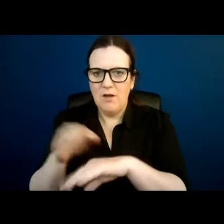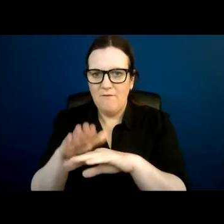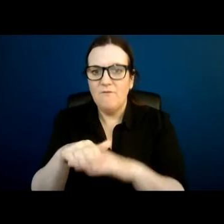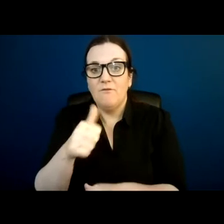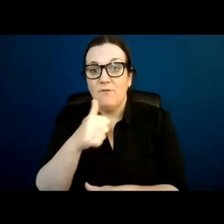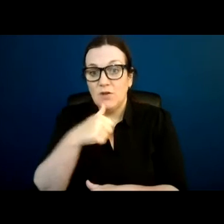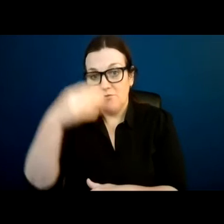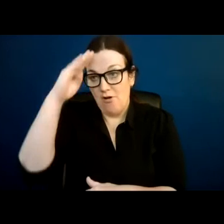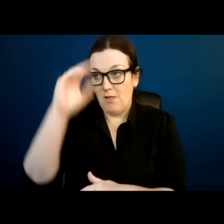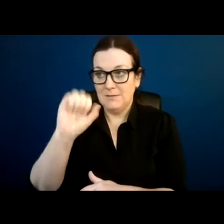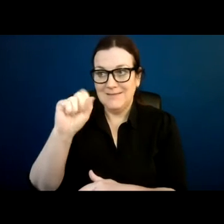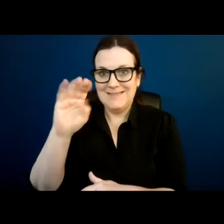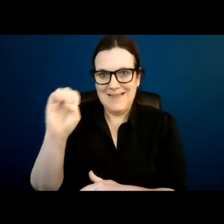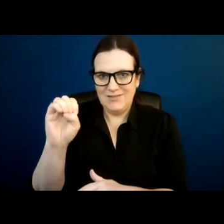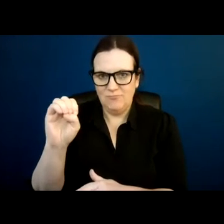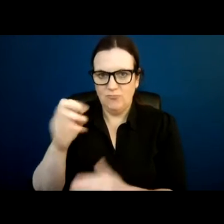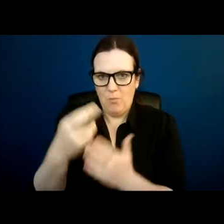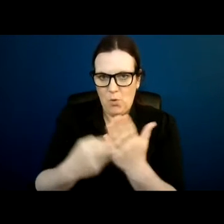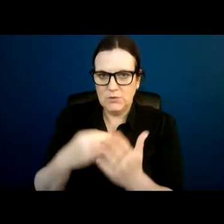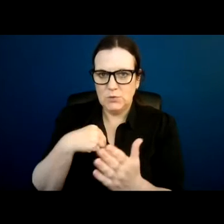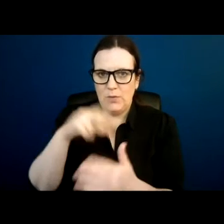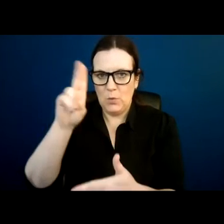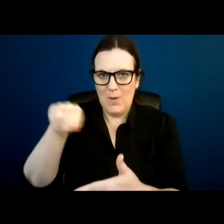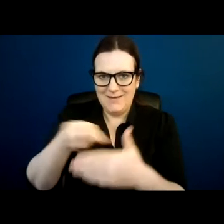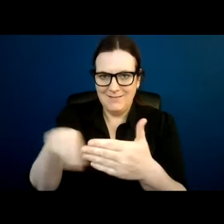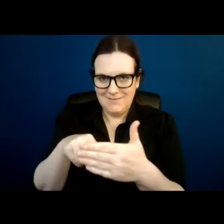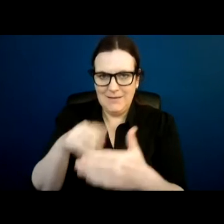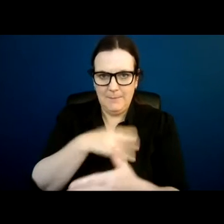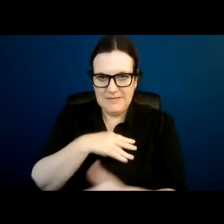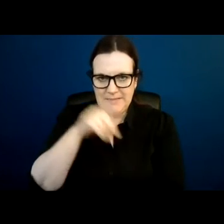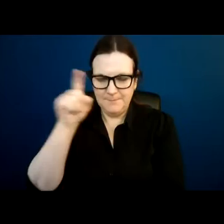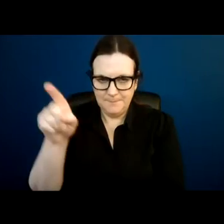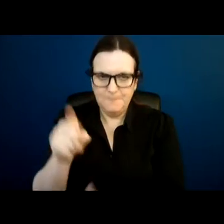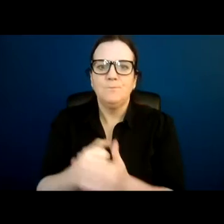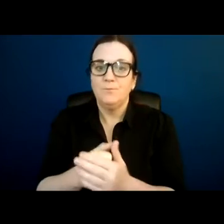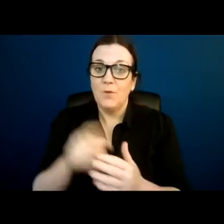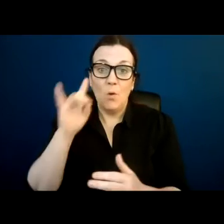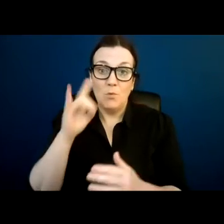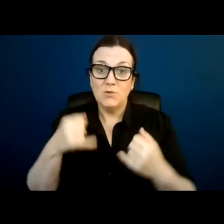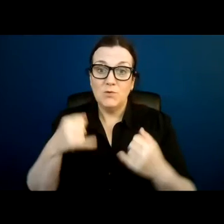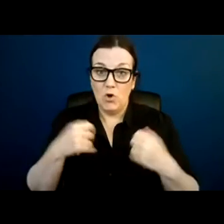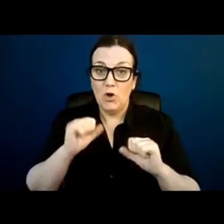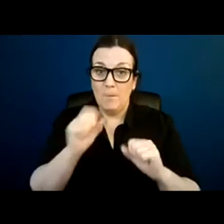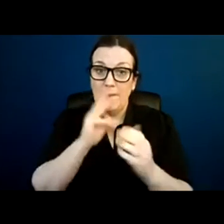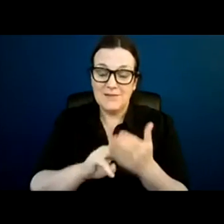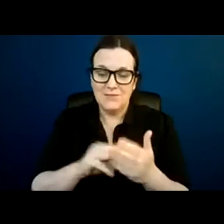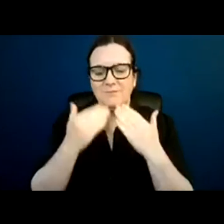to the UN Committee on the Rights of Persons with Disabilities. I hope you enjoy her message. Thank you.